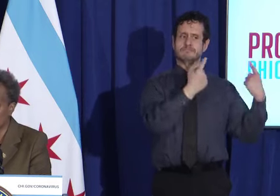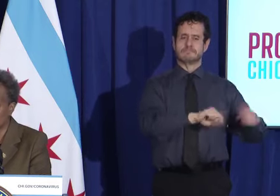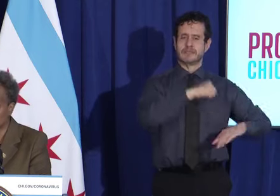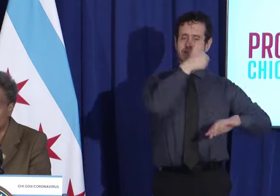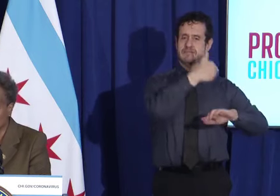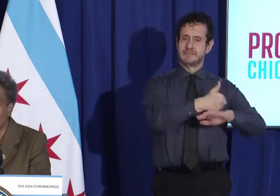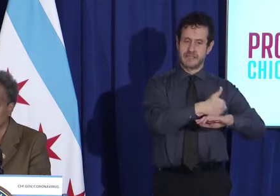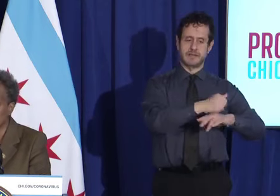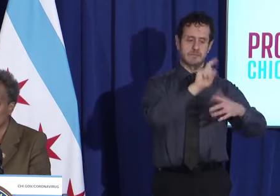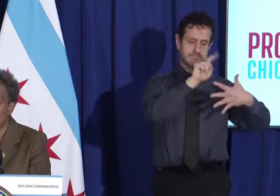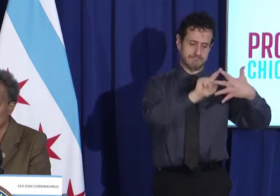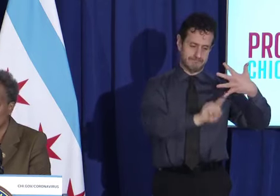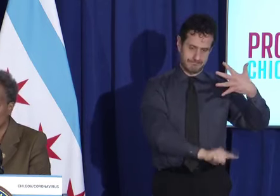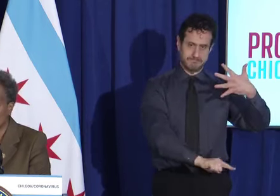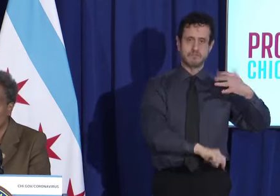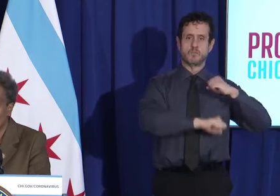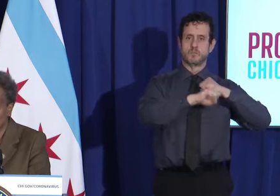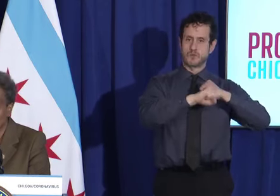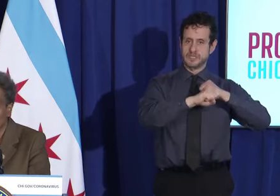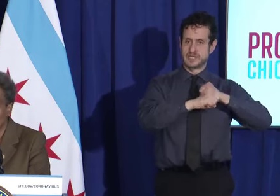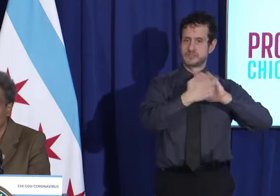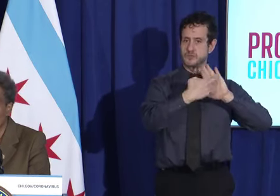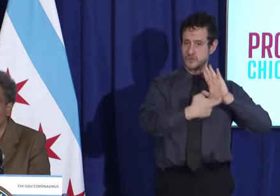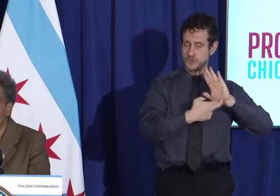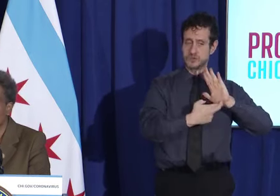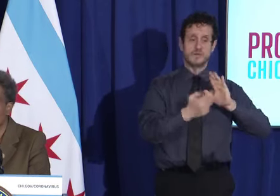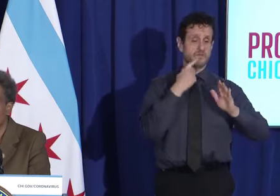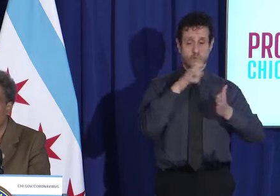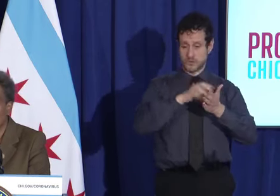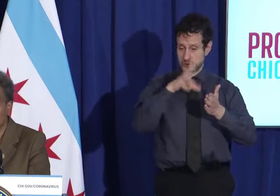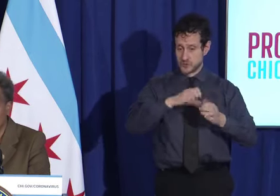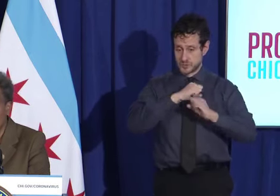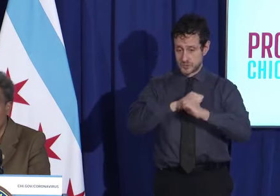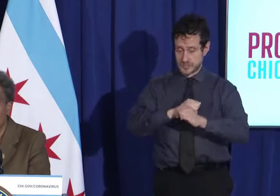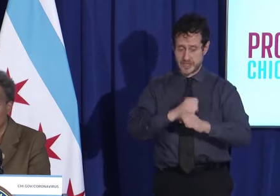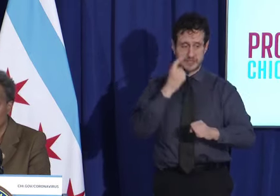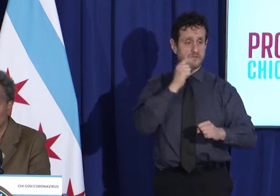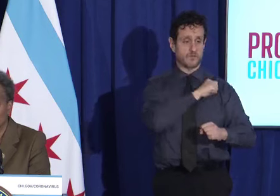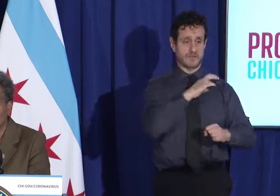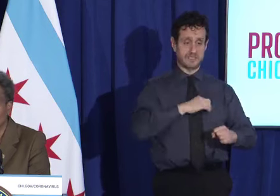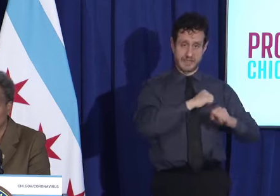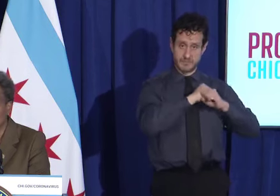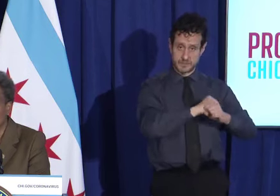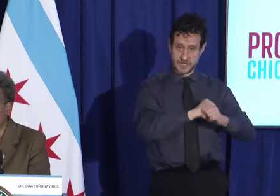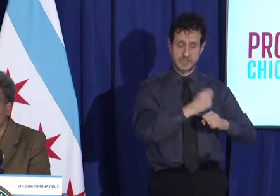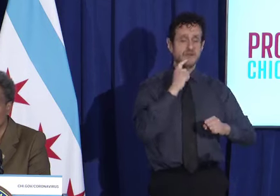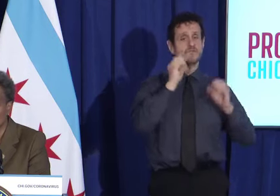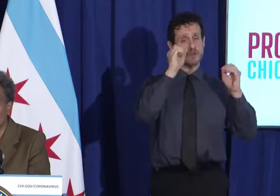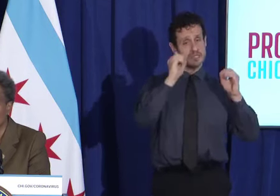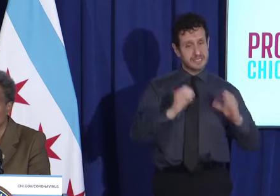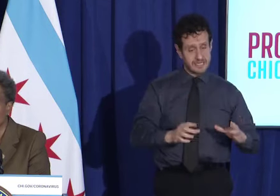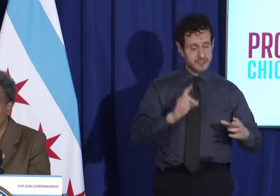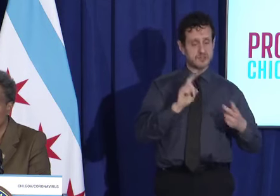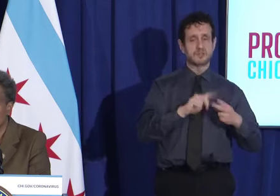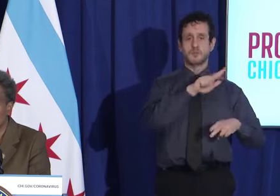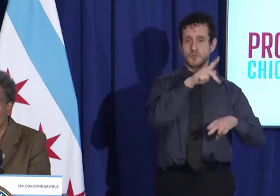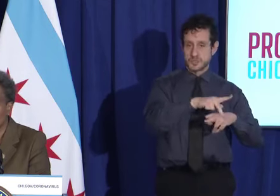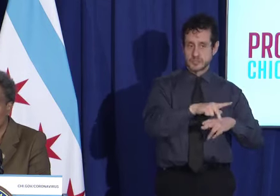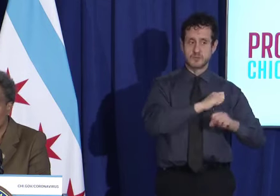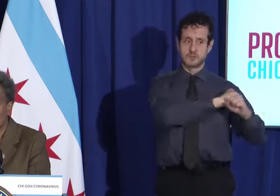of protections for, of course, for the students, for the staff, and for the teachers and the building principals.